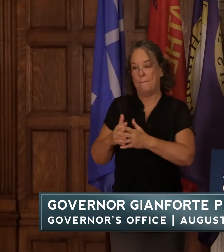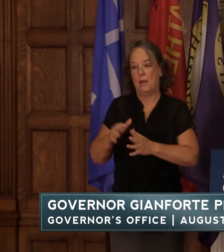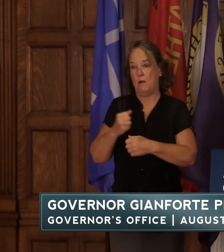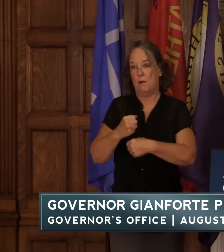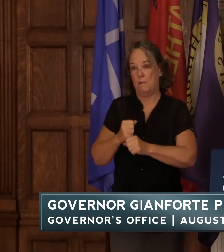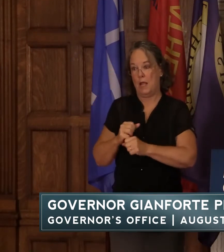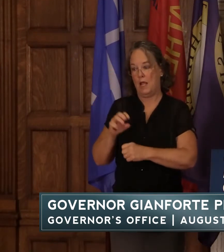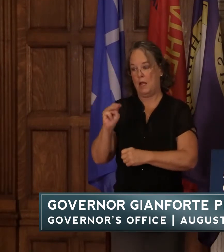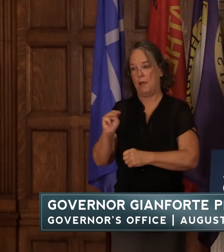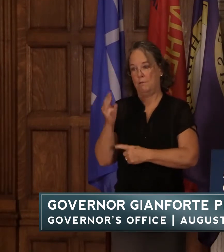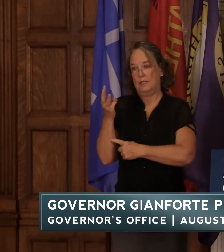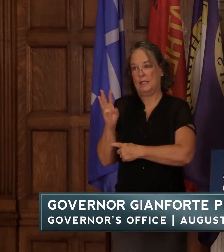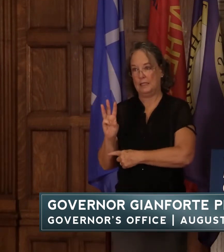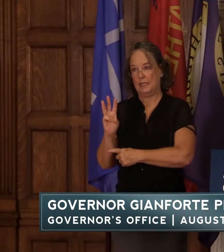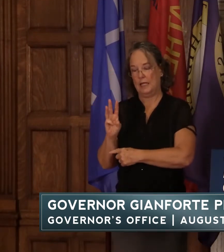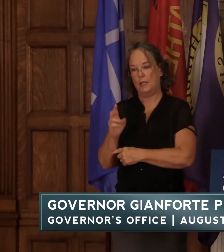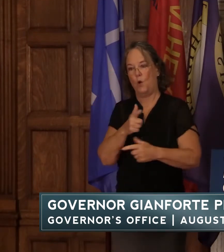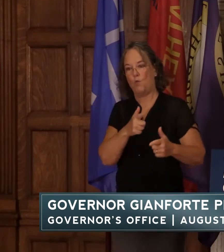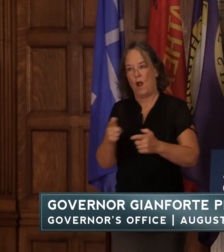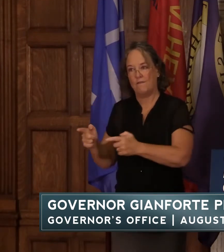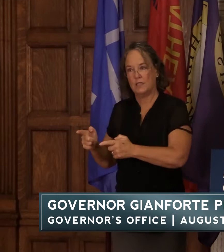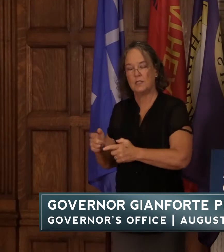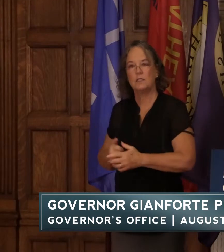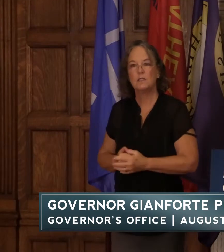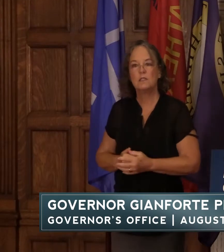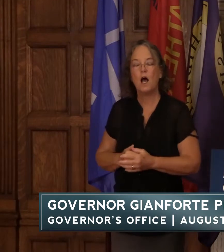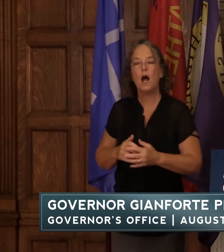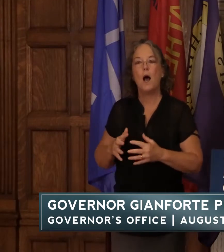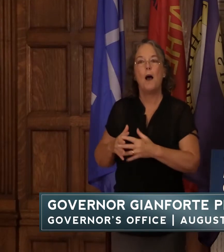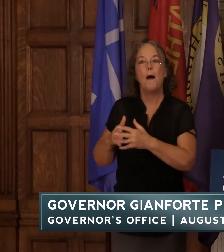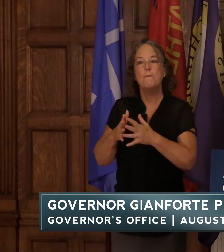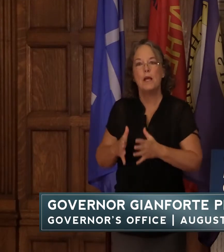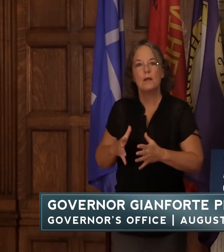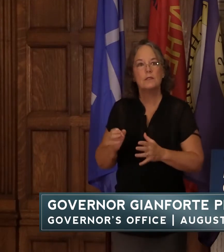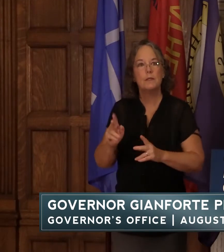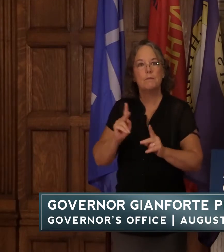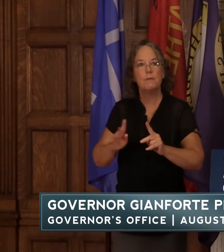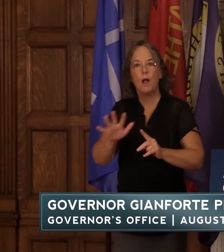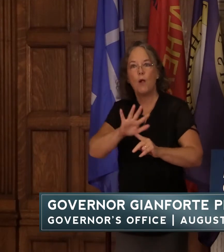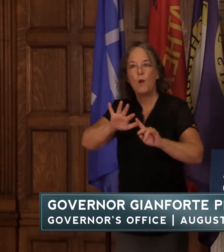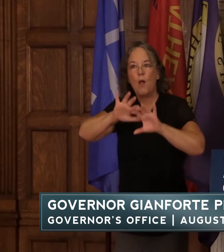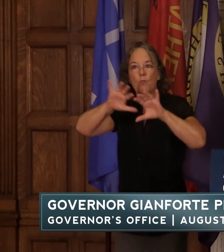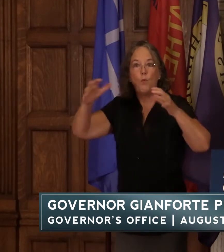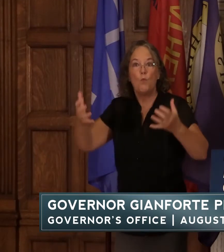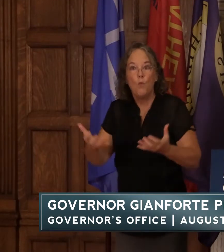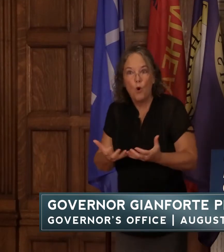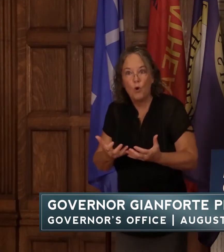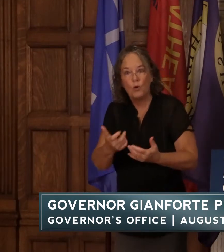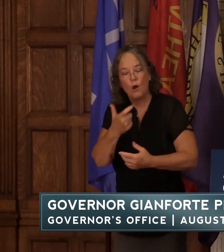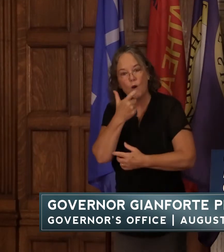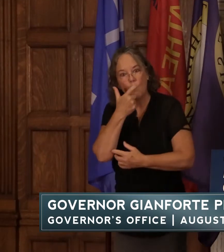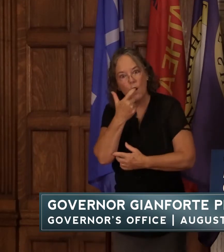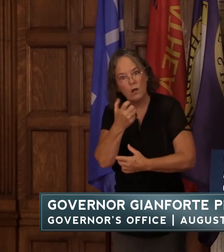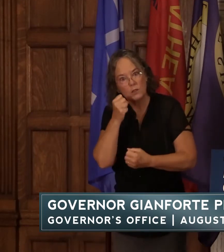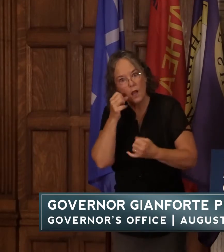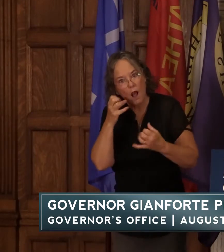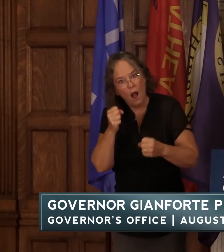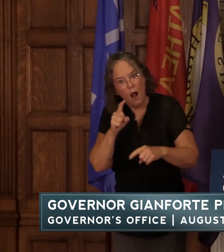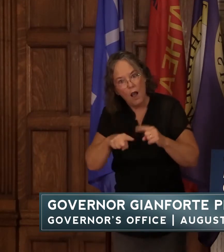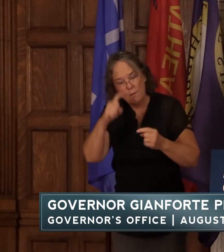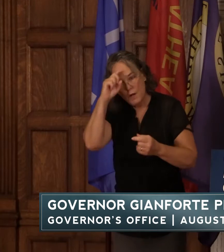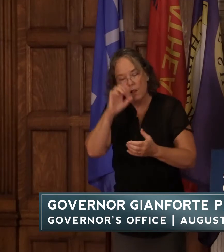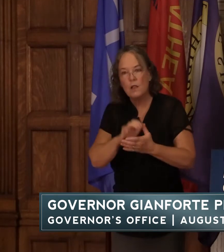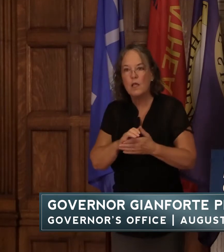rifles americans and people throughout the world are watching in disbelief as the biden